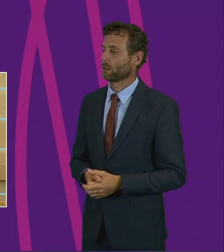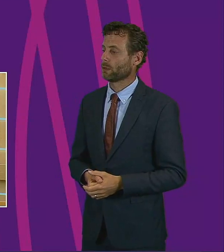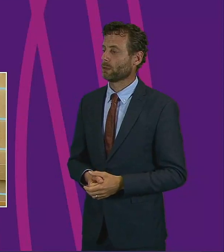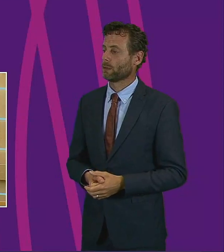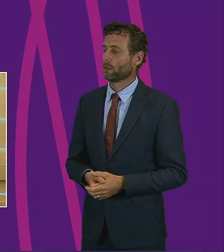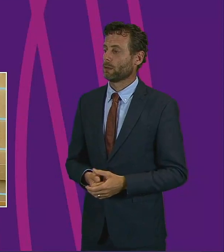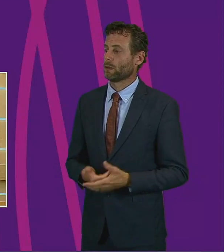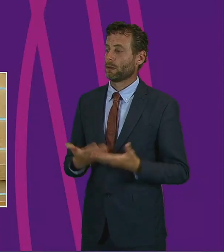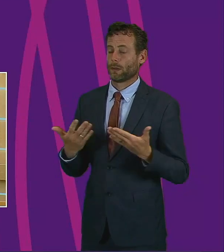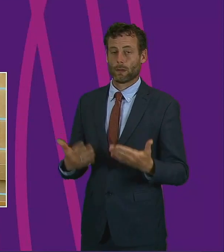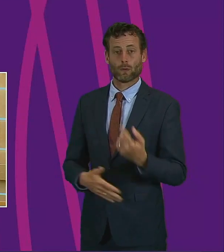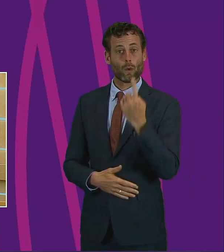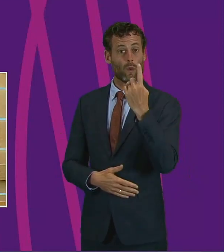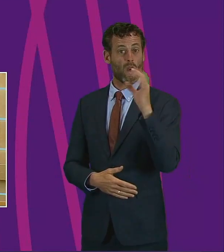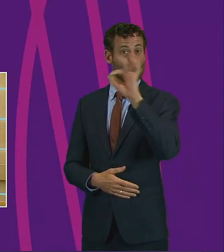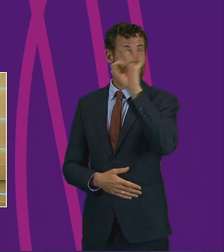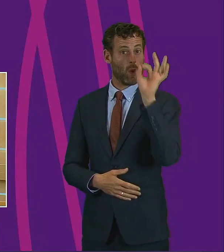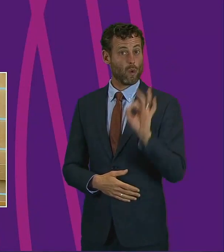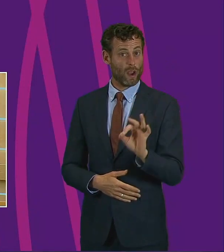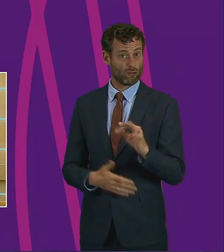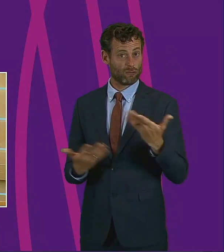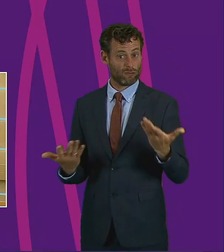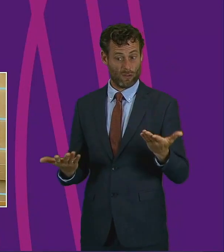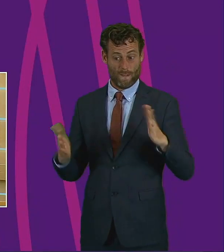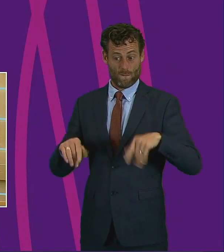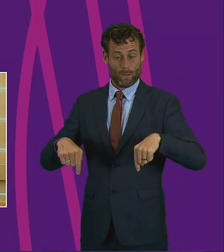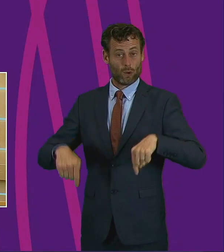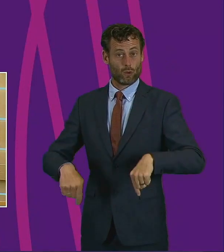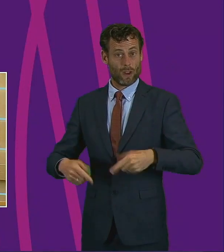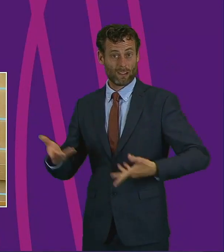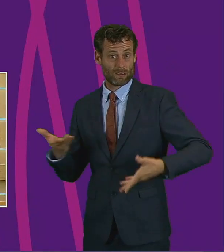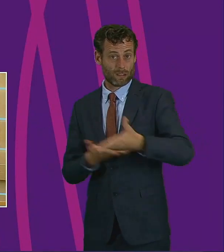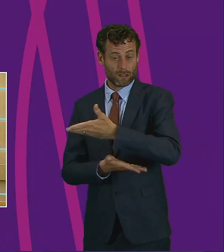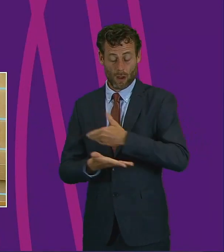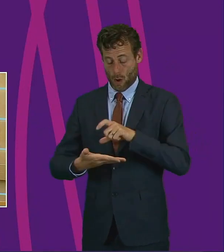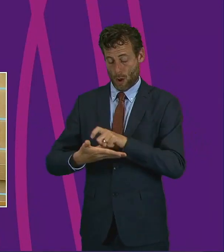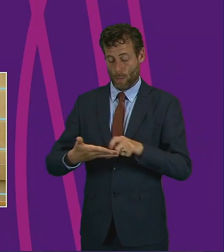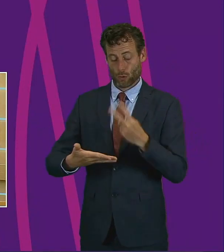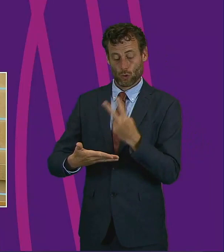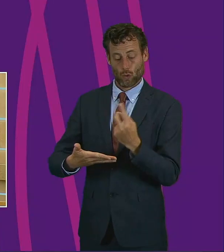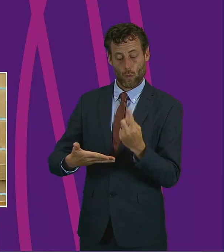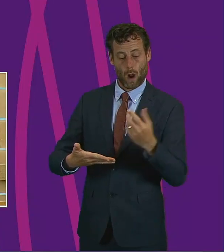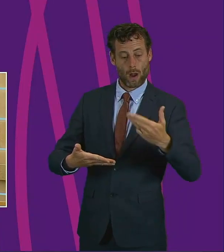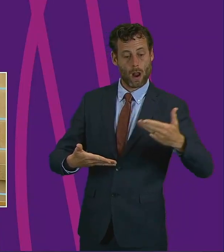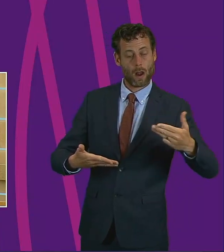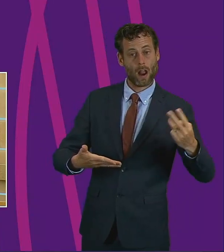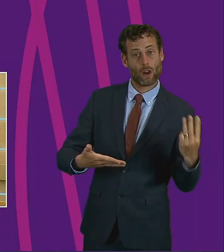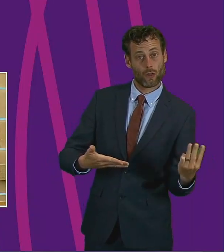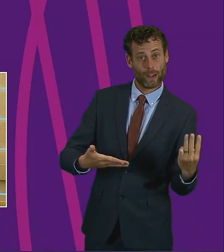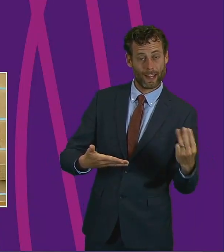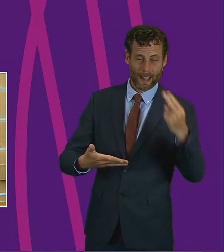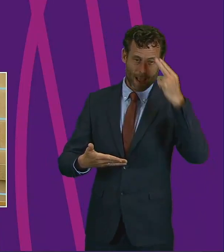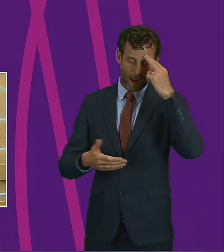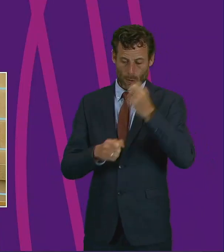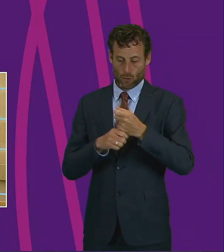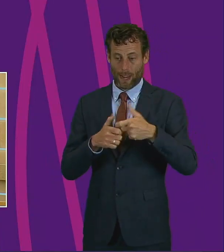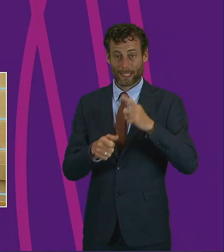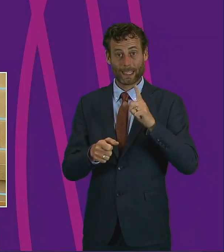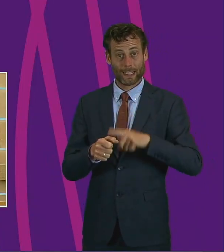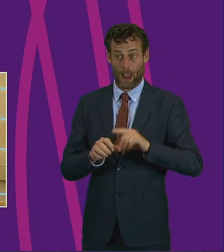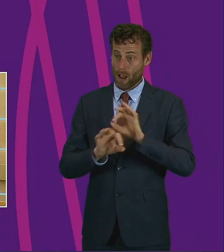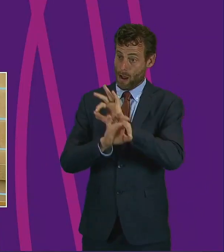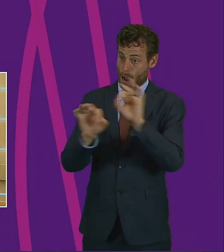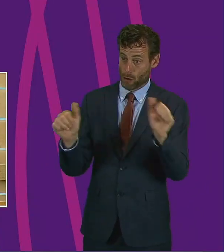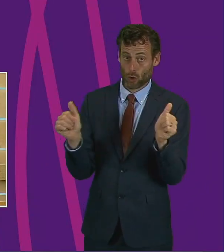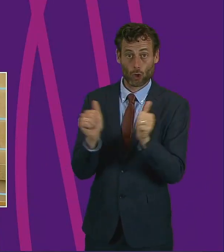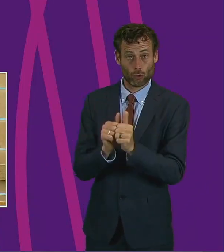And there is just the one question as a result of today's business. The question is that motion 21993 in the name of Graeme Day on behalf of the committee of the Bureau be